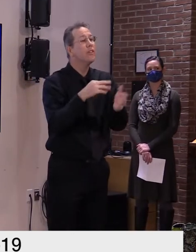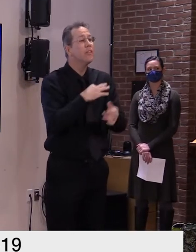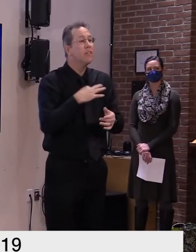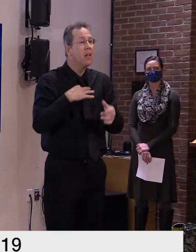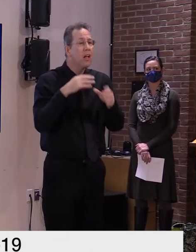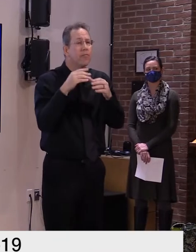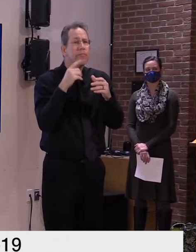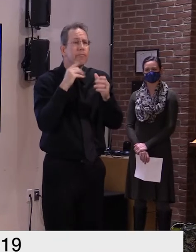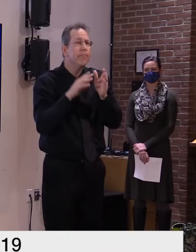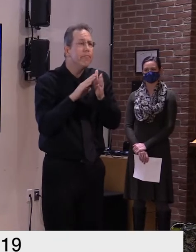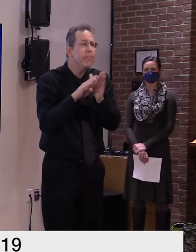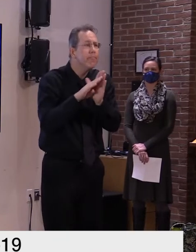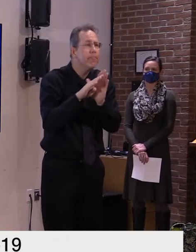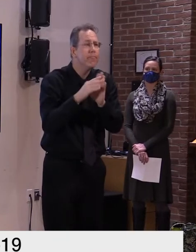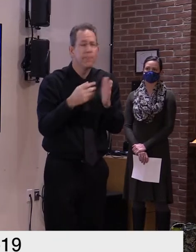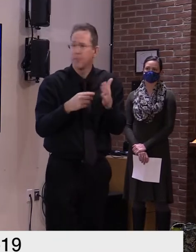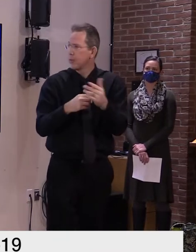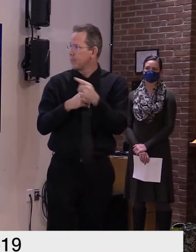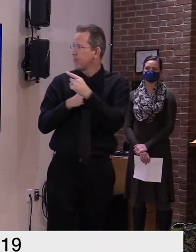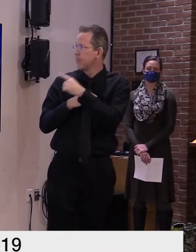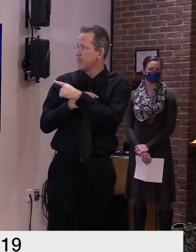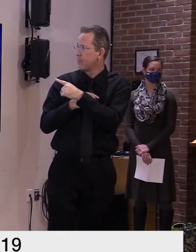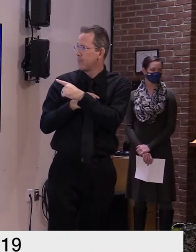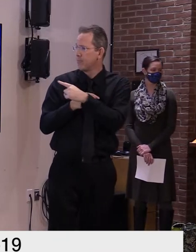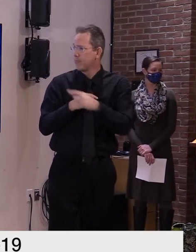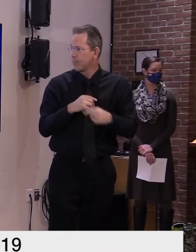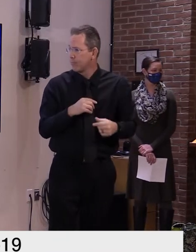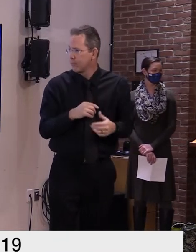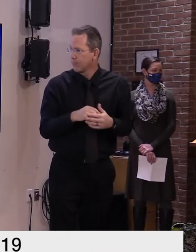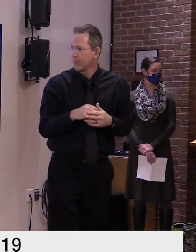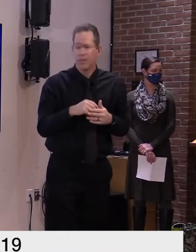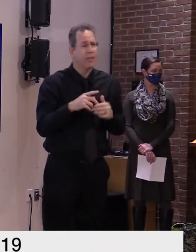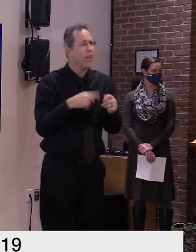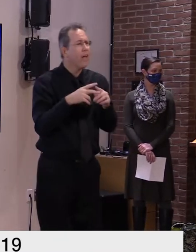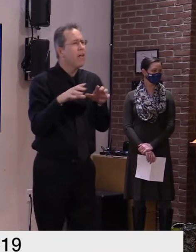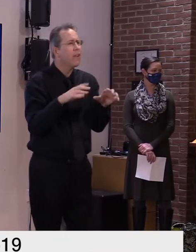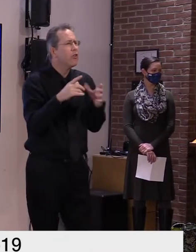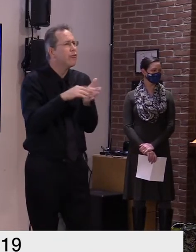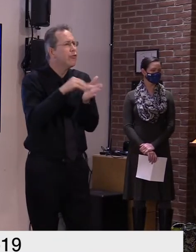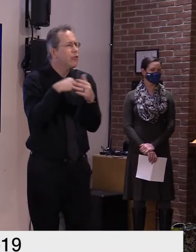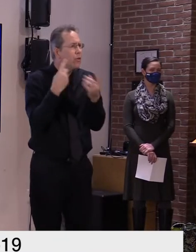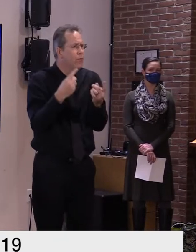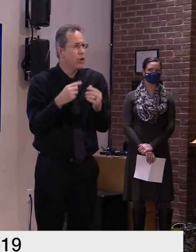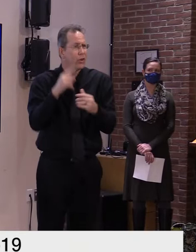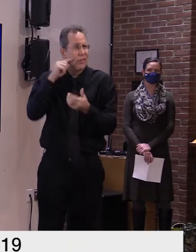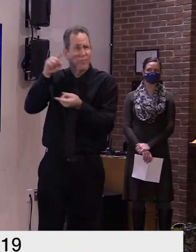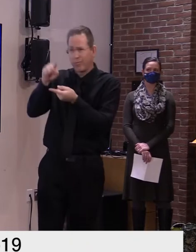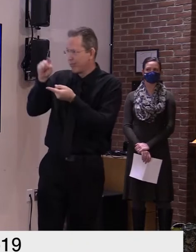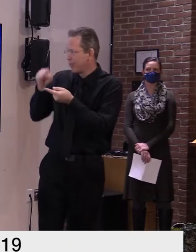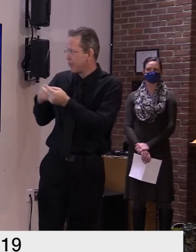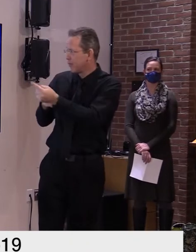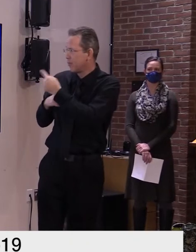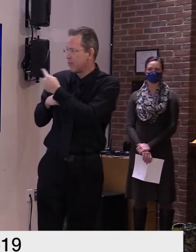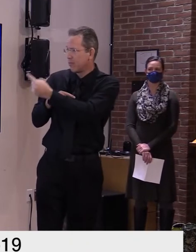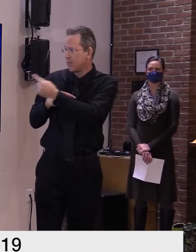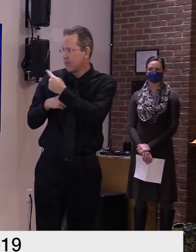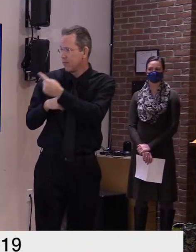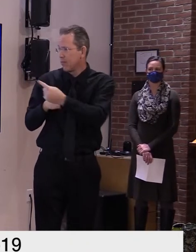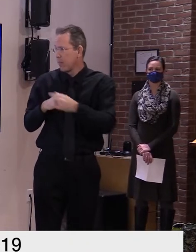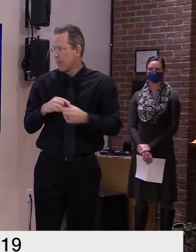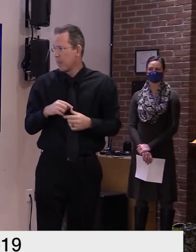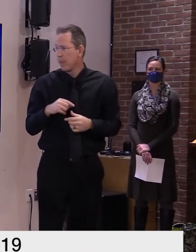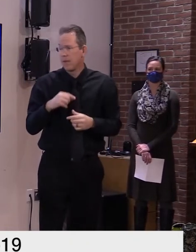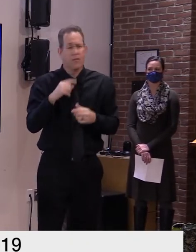from the second slide we can see that the most specific um activities under these funding